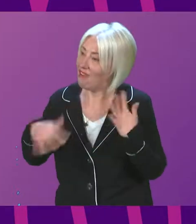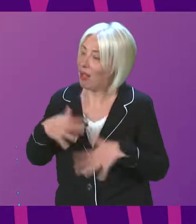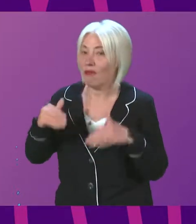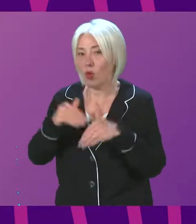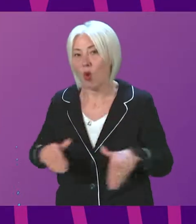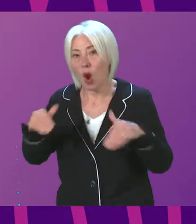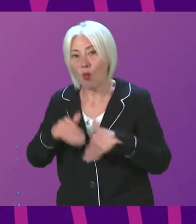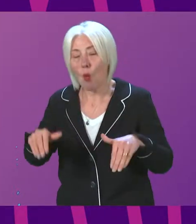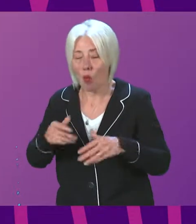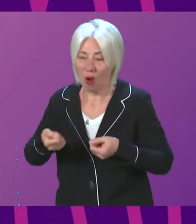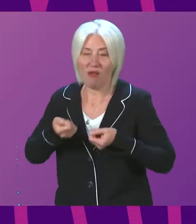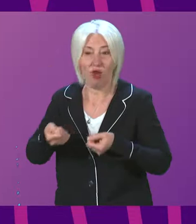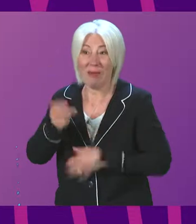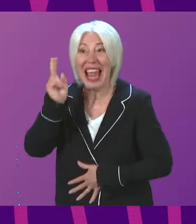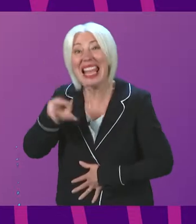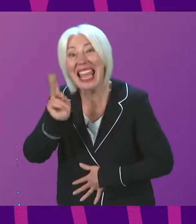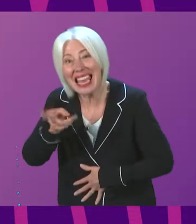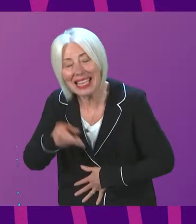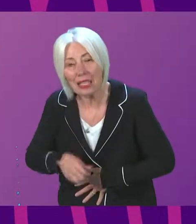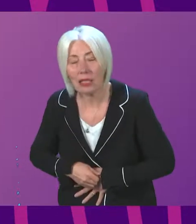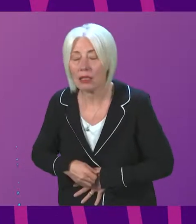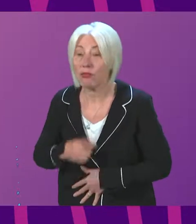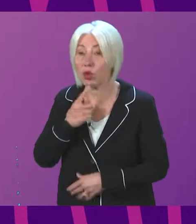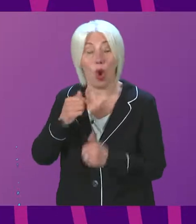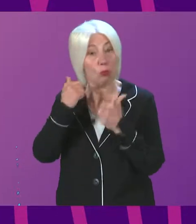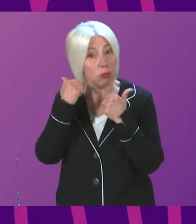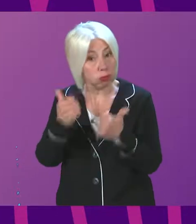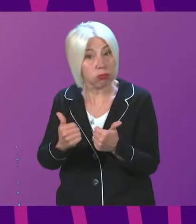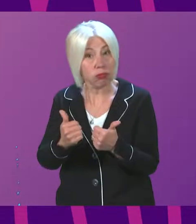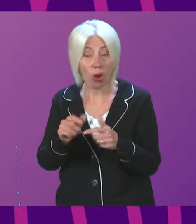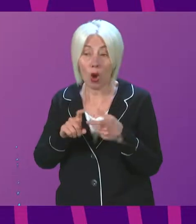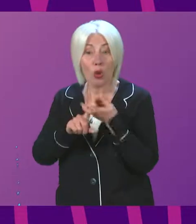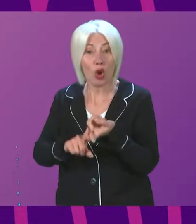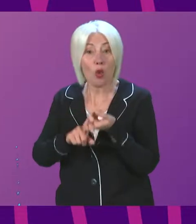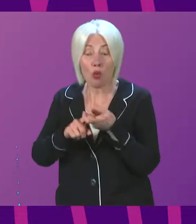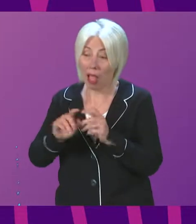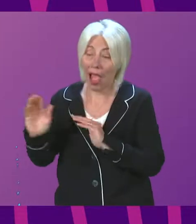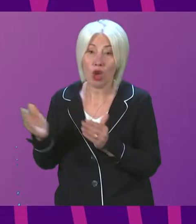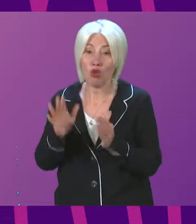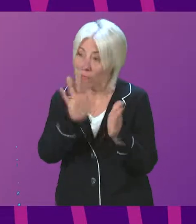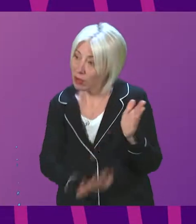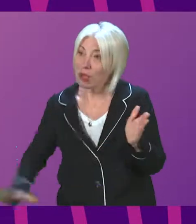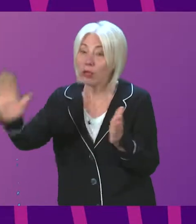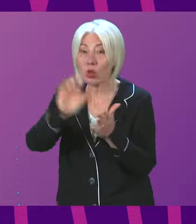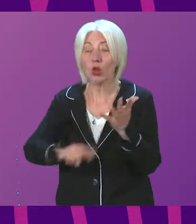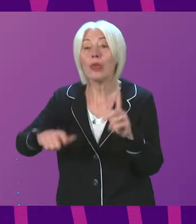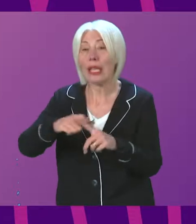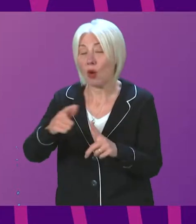all over again. So, while it is welcome that we can rely on services across our United Kingdom in times of need, First Minister,